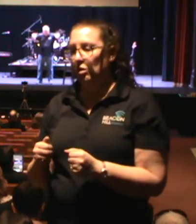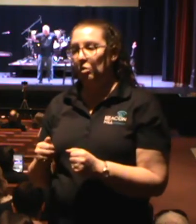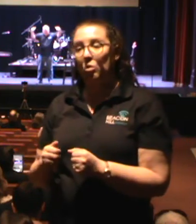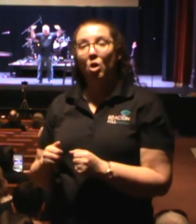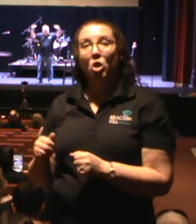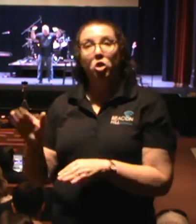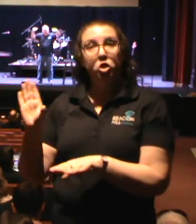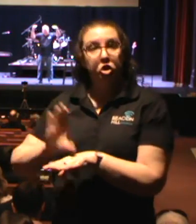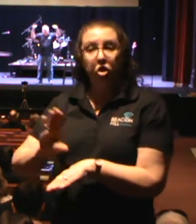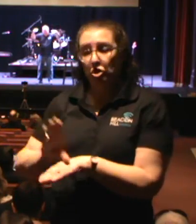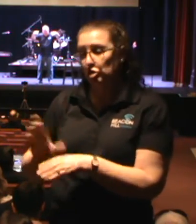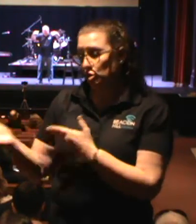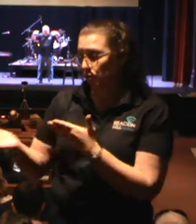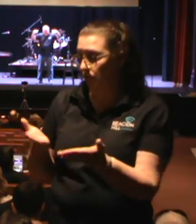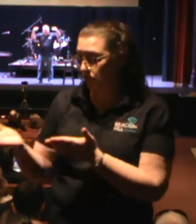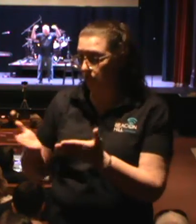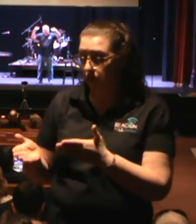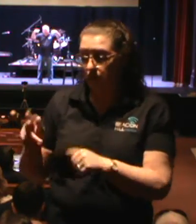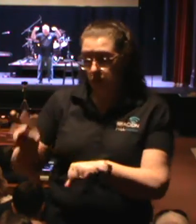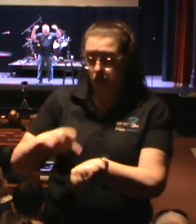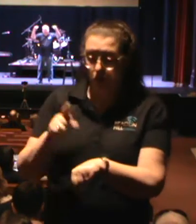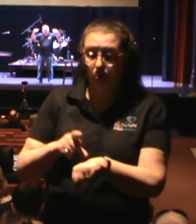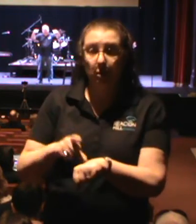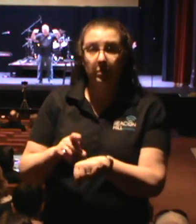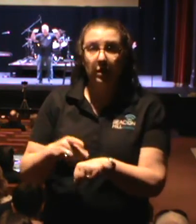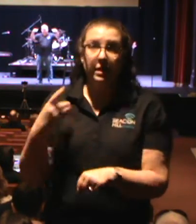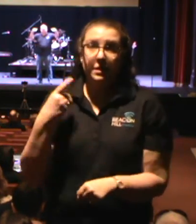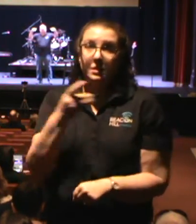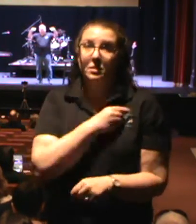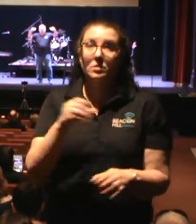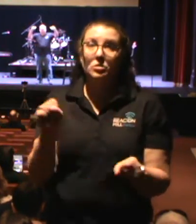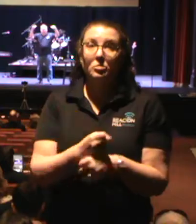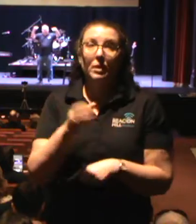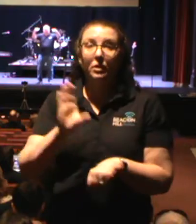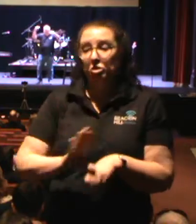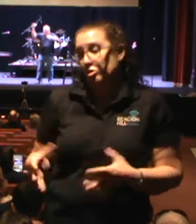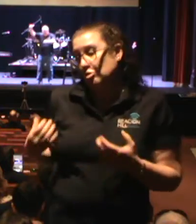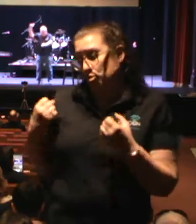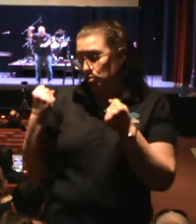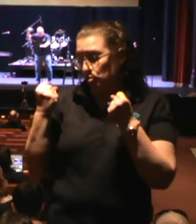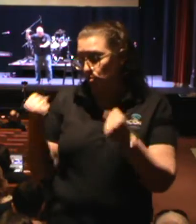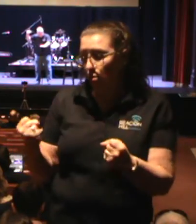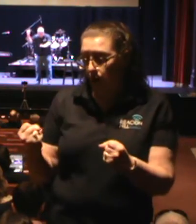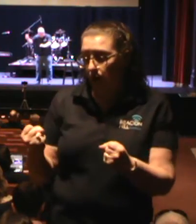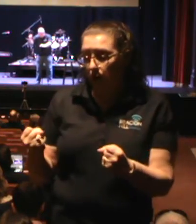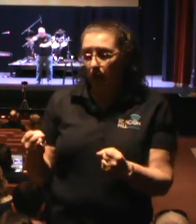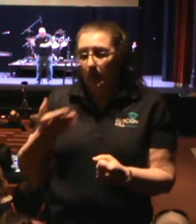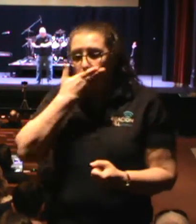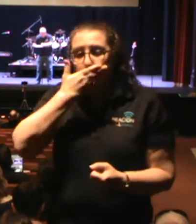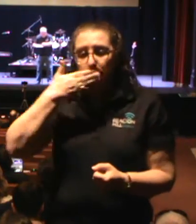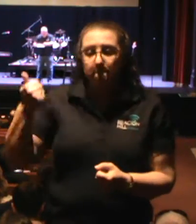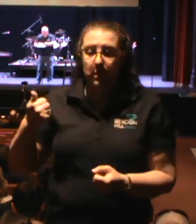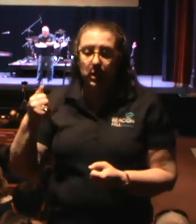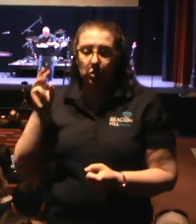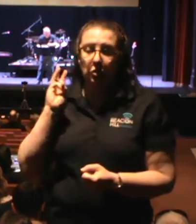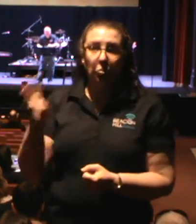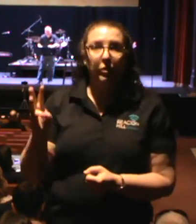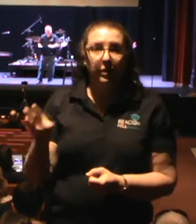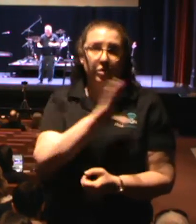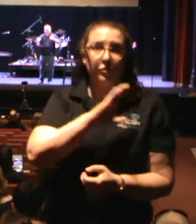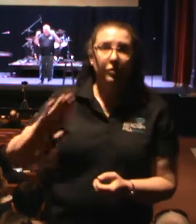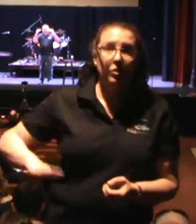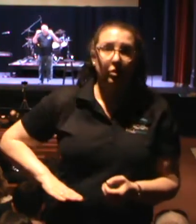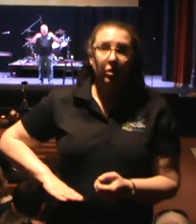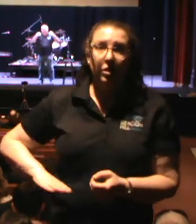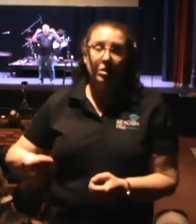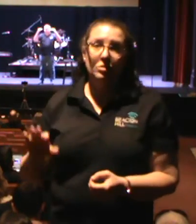stronger and a more effective witness for Christ. So the pastor needs to be freed up as much as possible for building